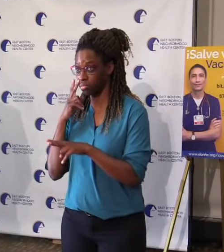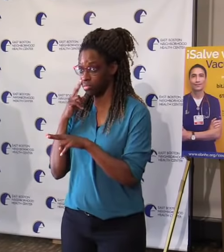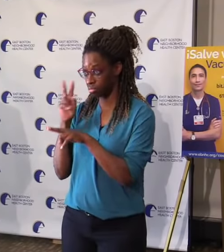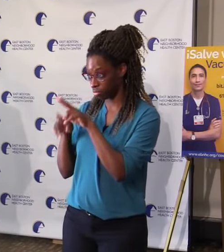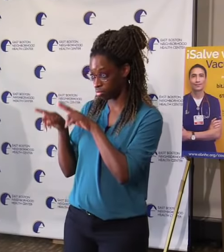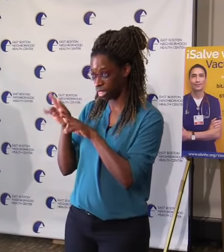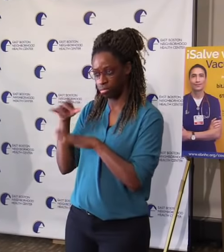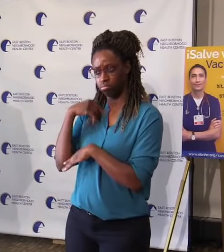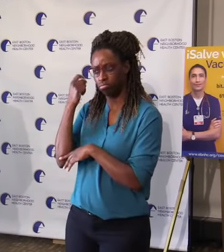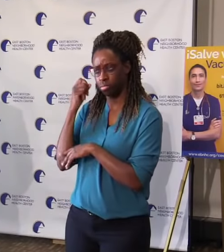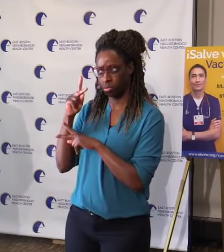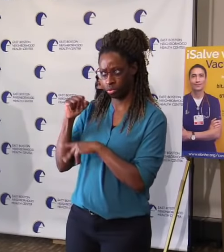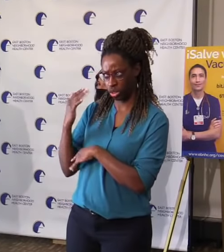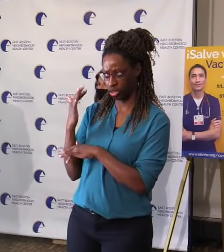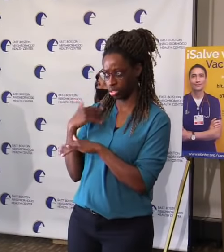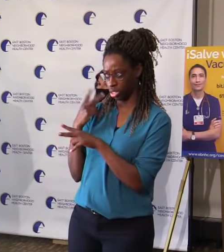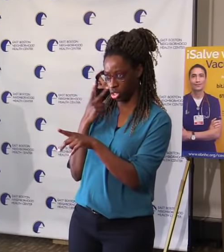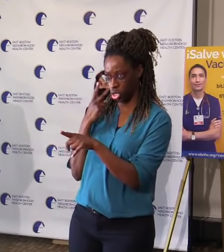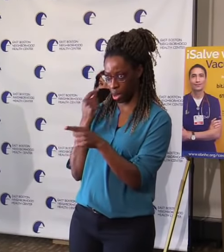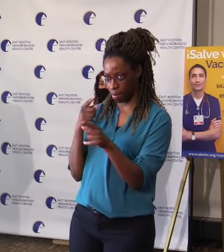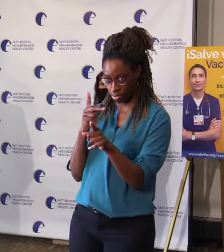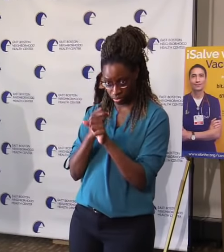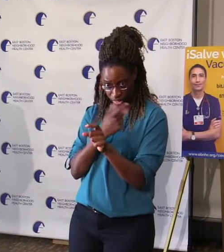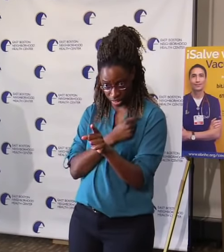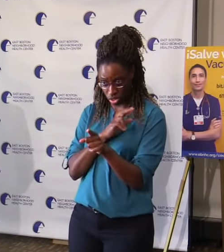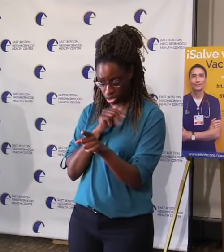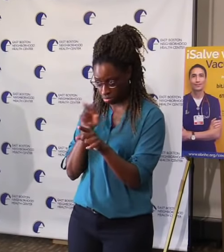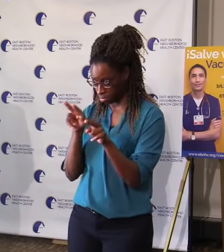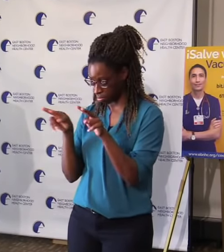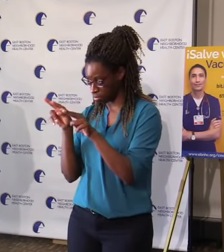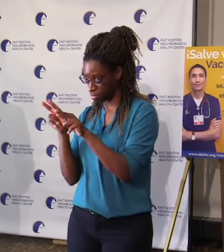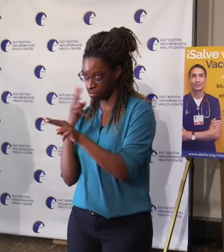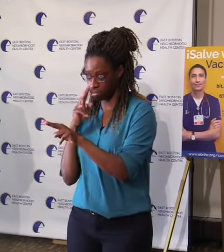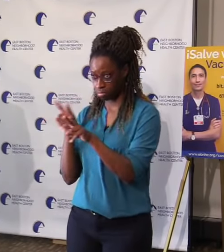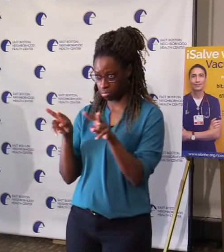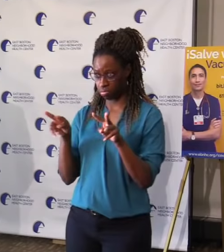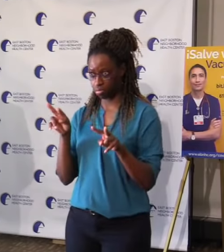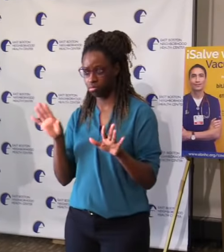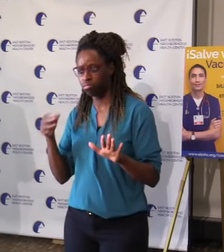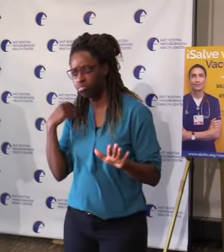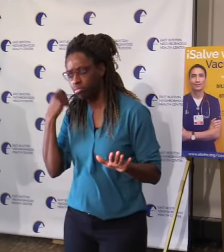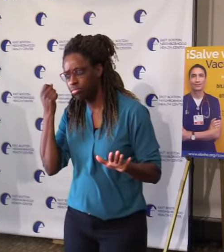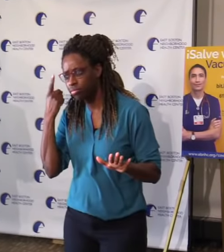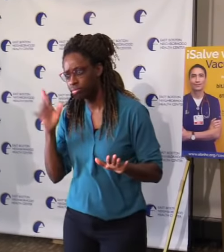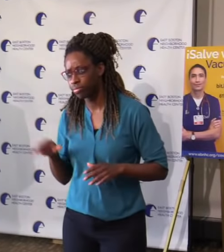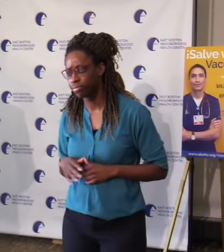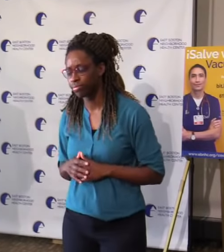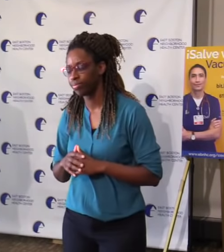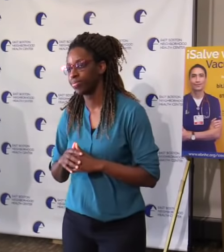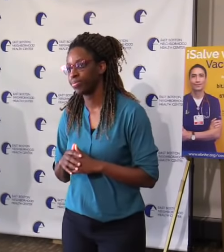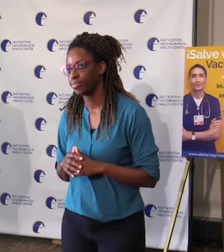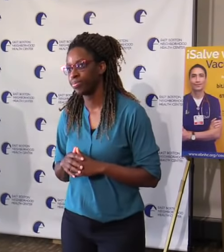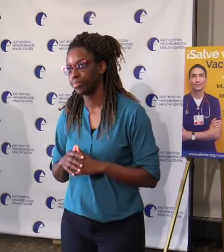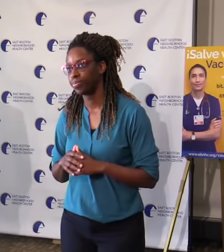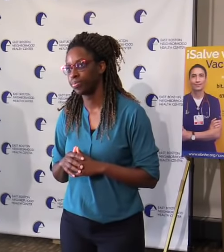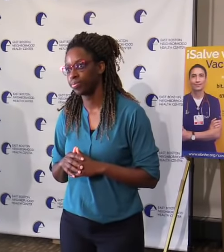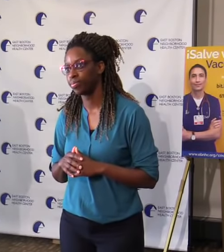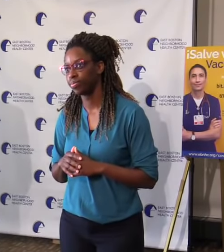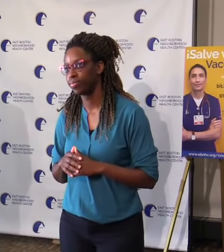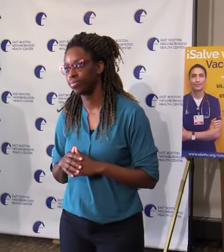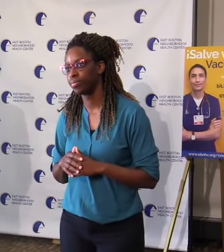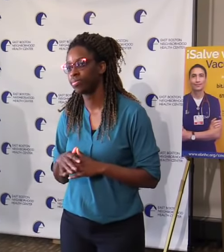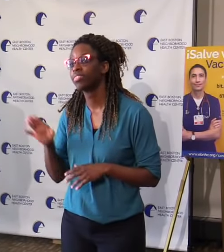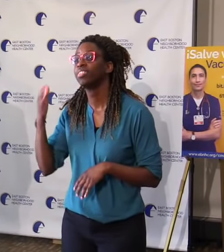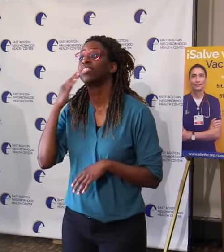of that particular point of view. The, you know, most of the time when somebody brings out almost anything that's new,